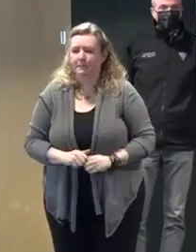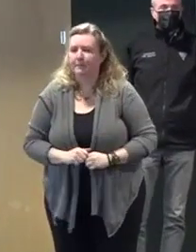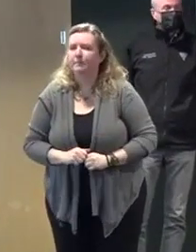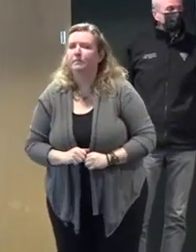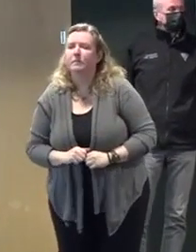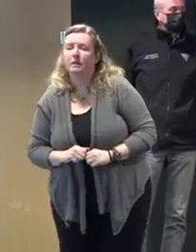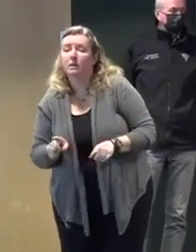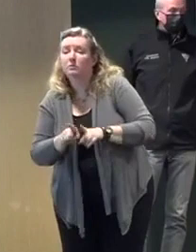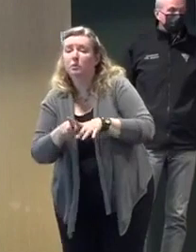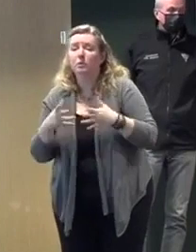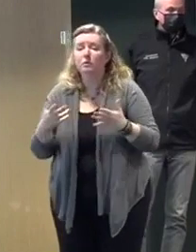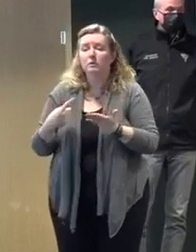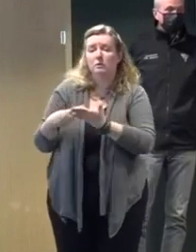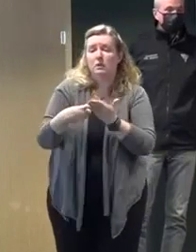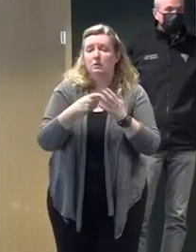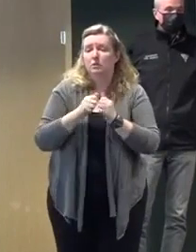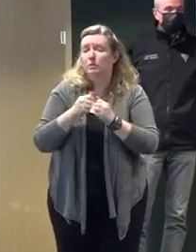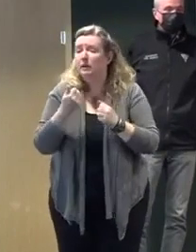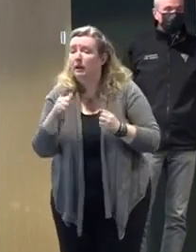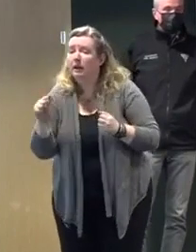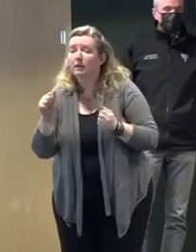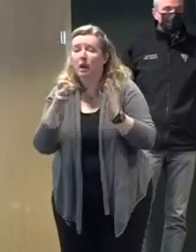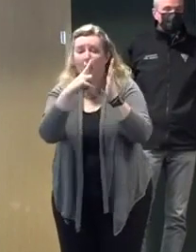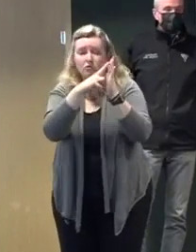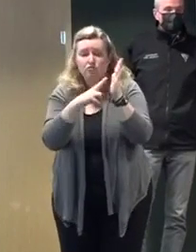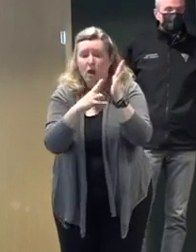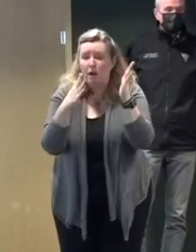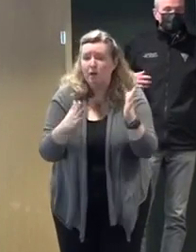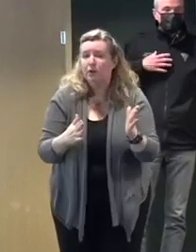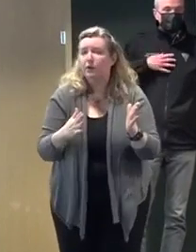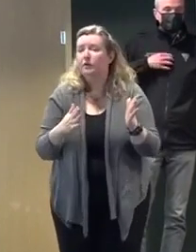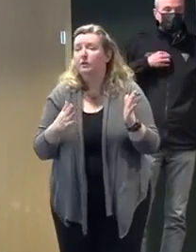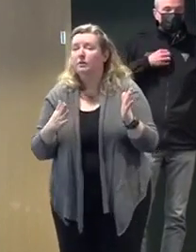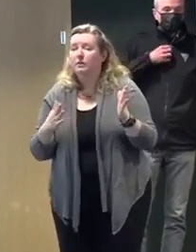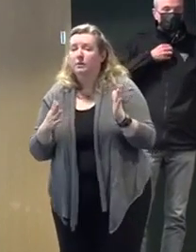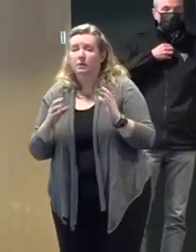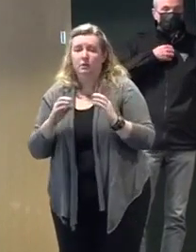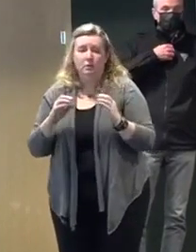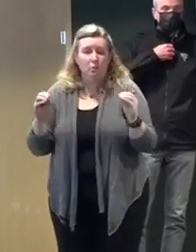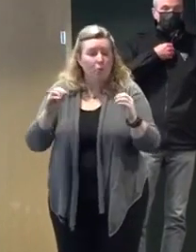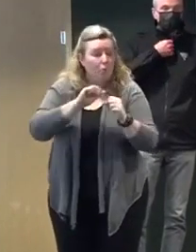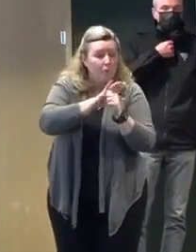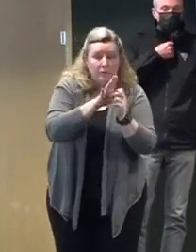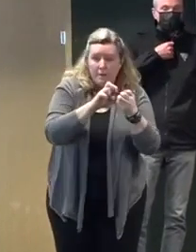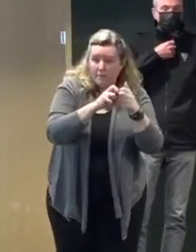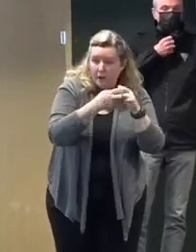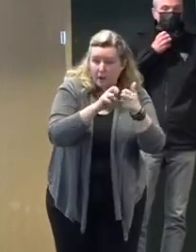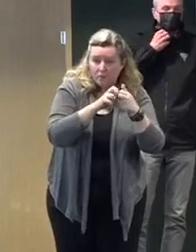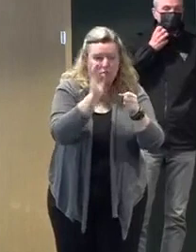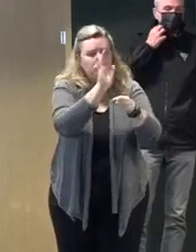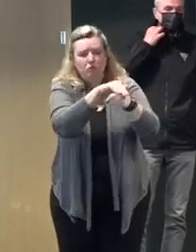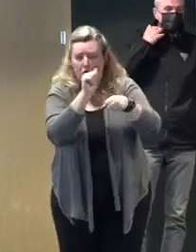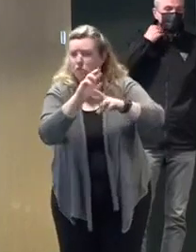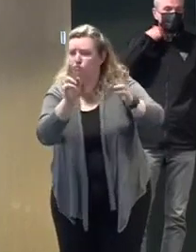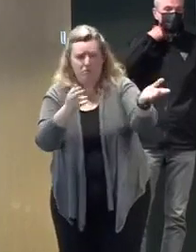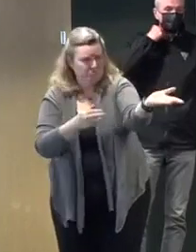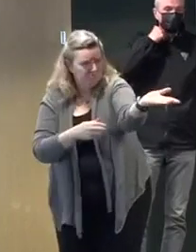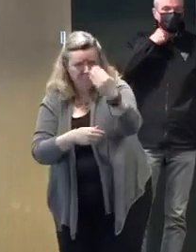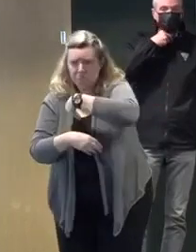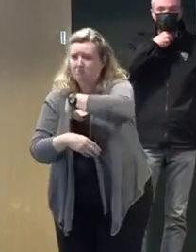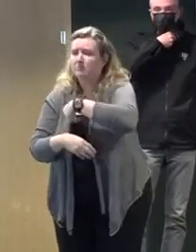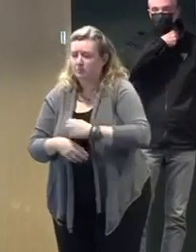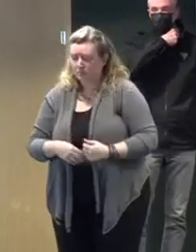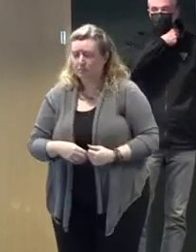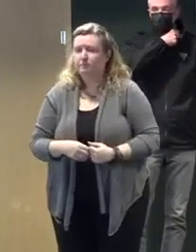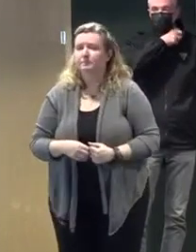issues with COVID that would keep them from responding to us and being out there with us. We ourselves, in terms of